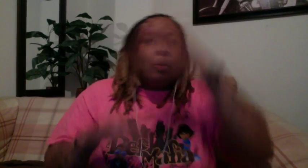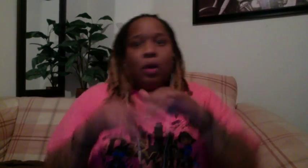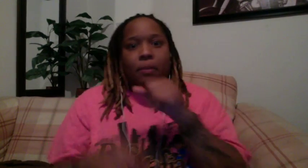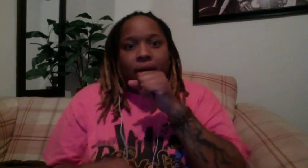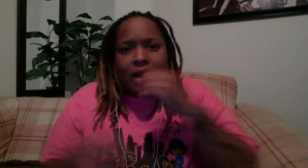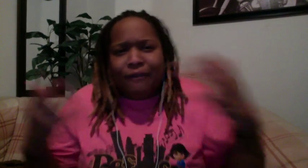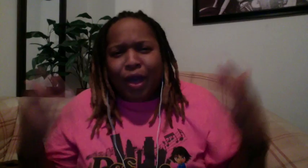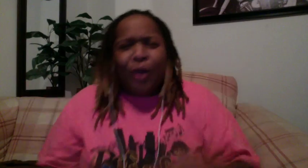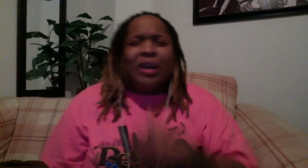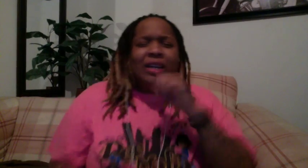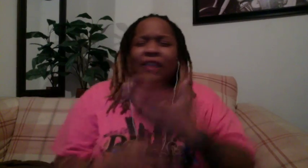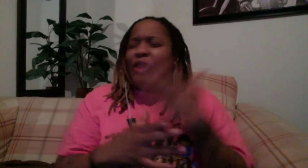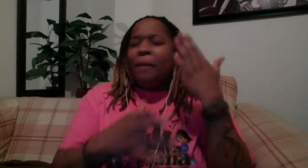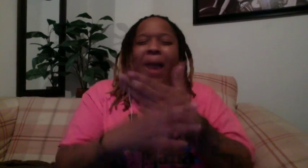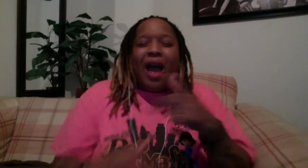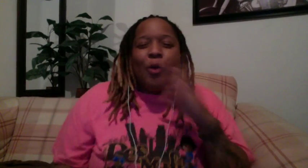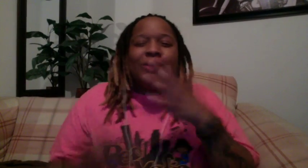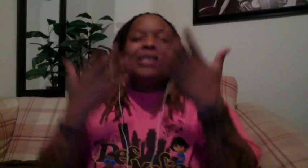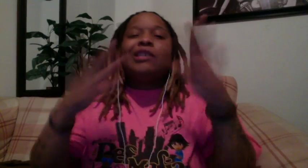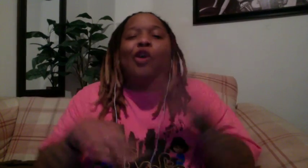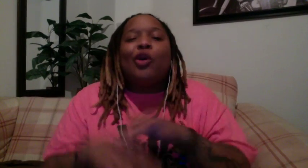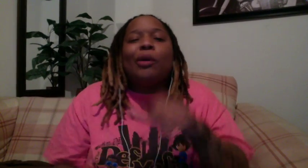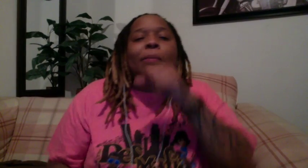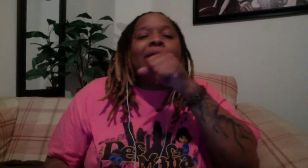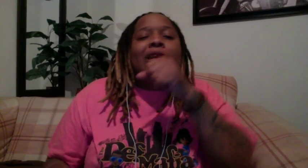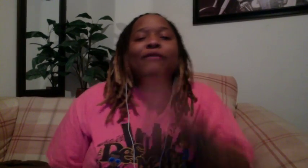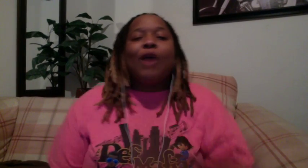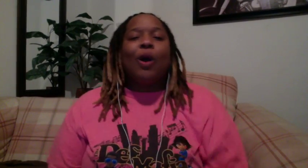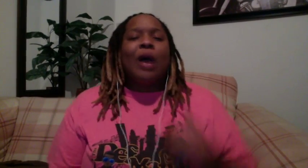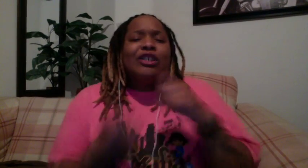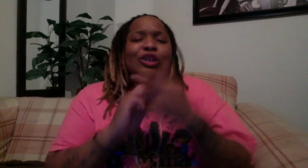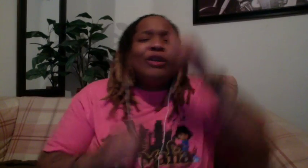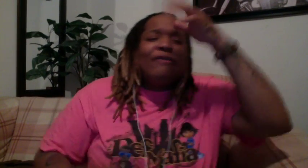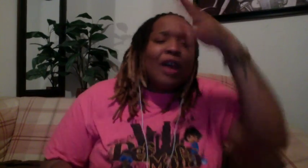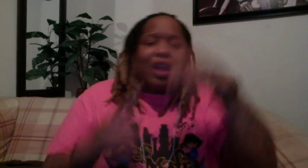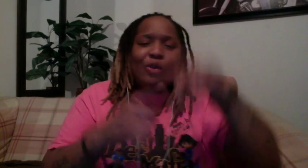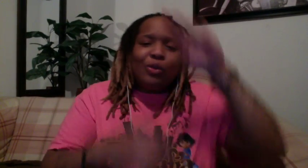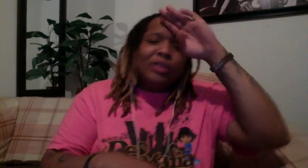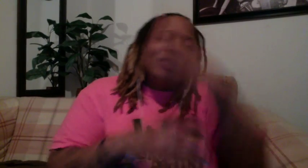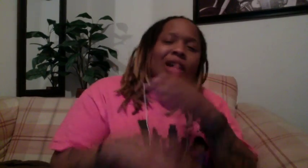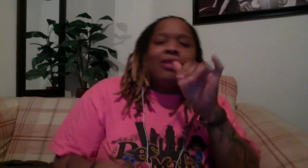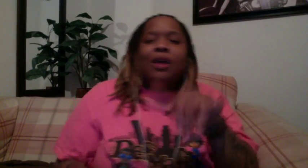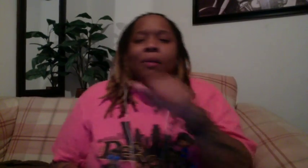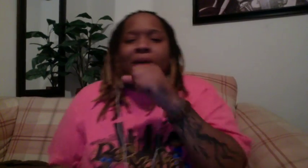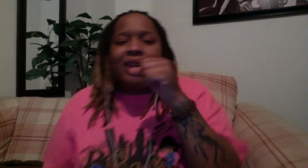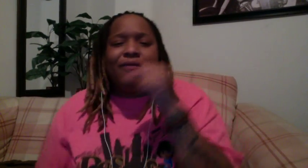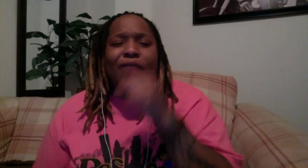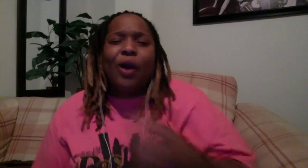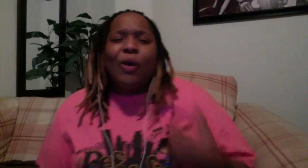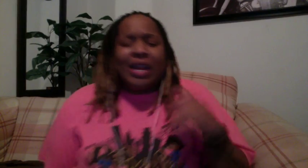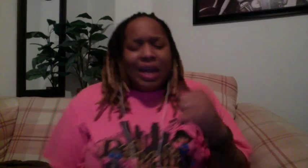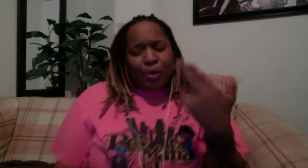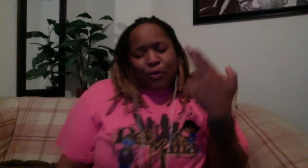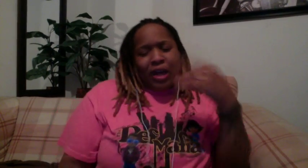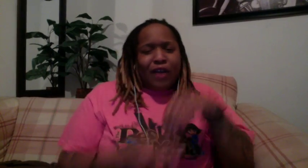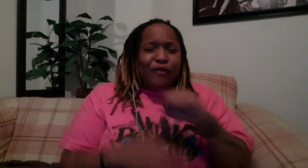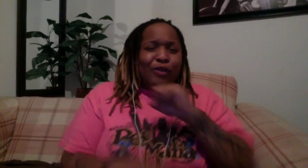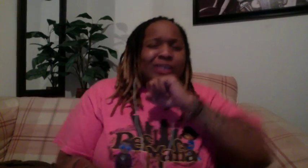on that microphone Don't even bother, you get done on that microphone I'll turn a father to a son on that microphone I'm a revolver in the